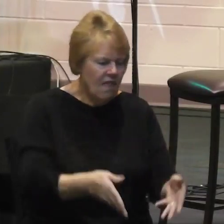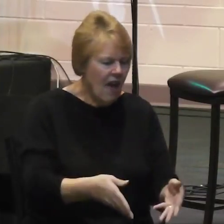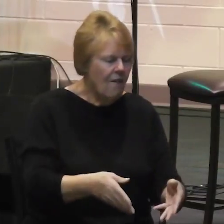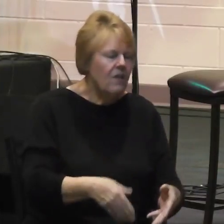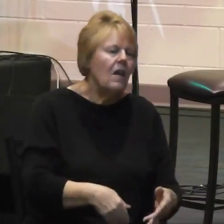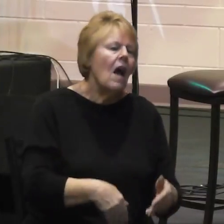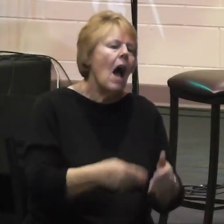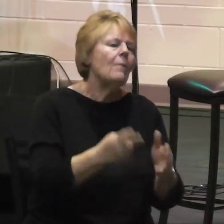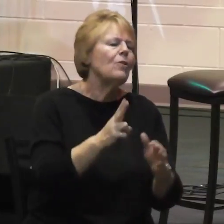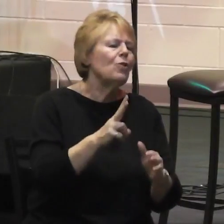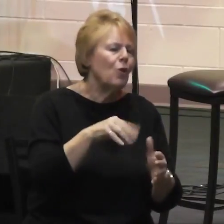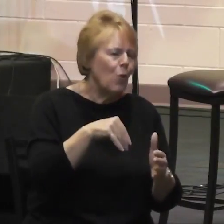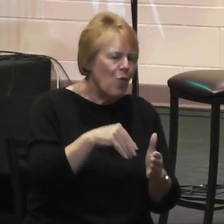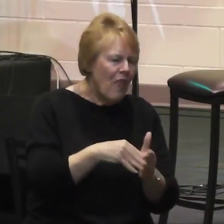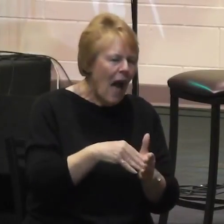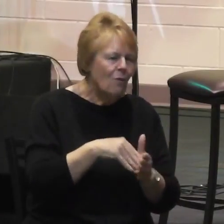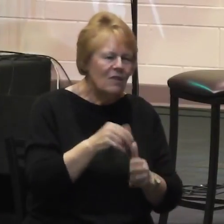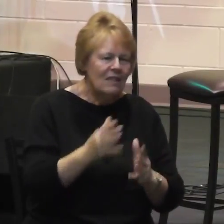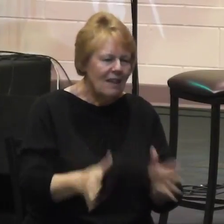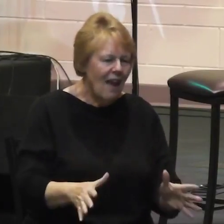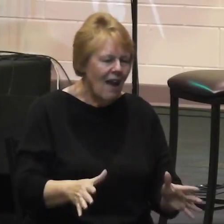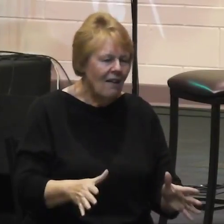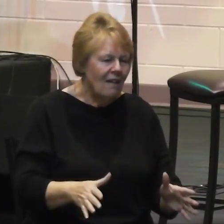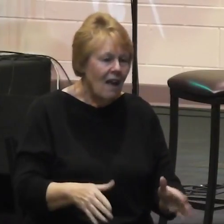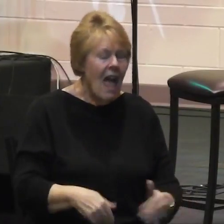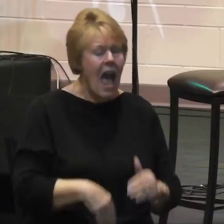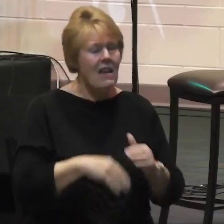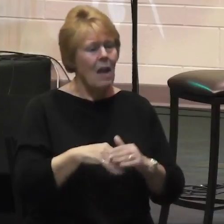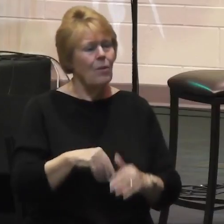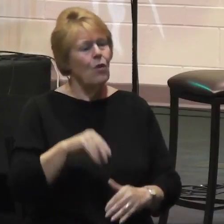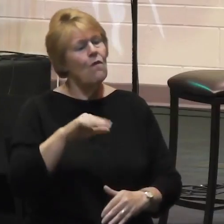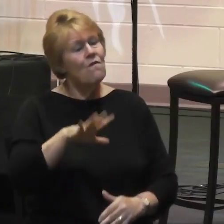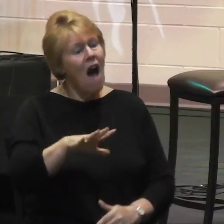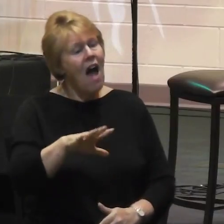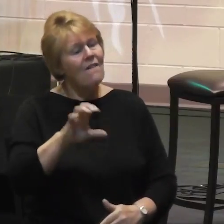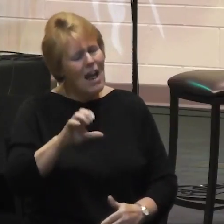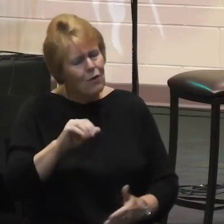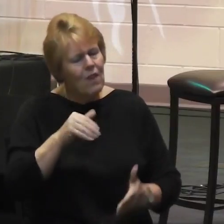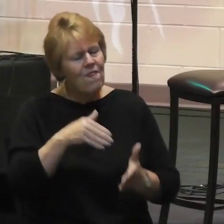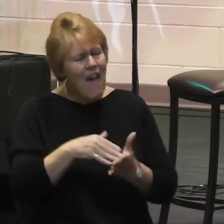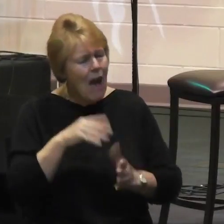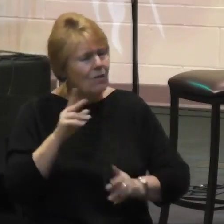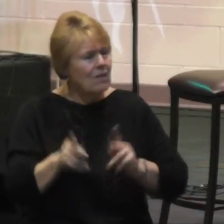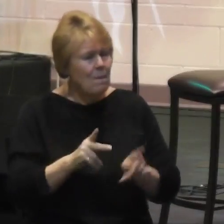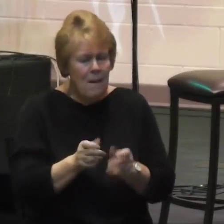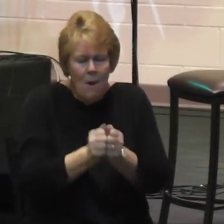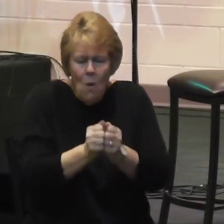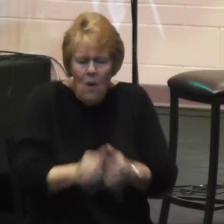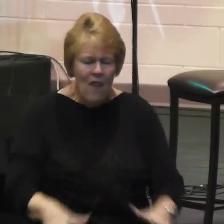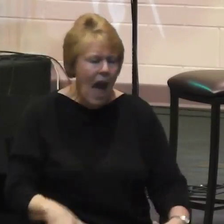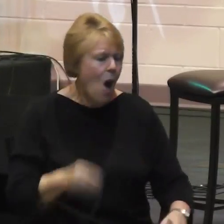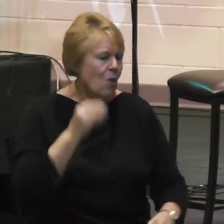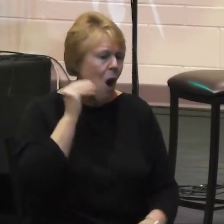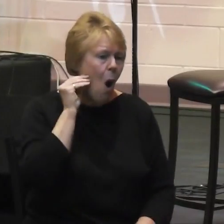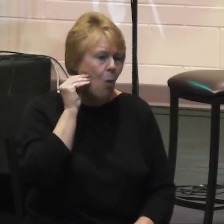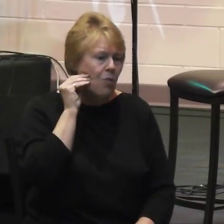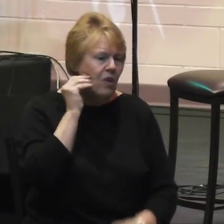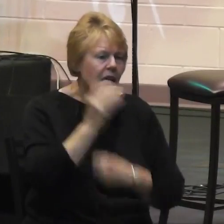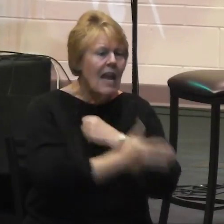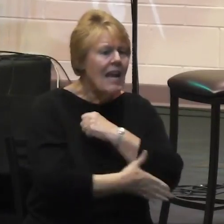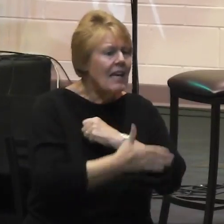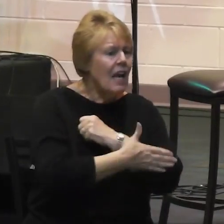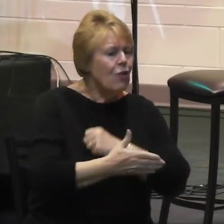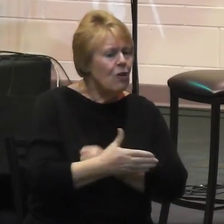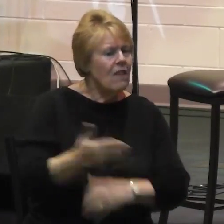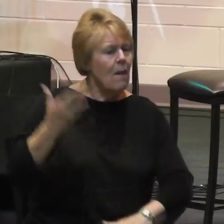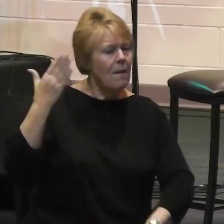500,000 internally displaced persons in a country viewed as a bastion of economic